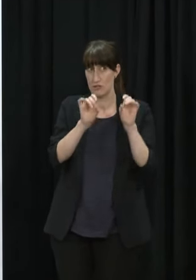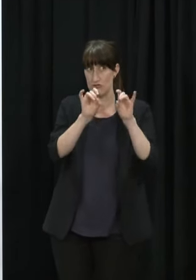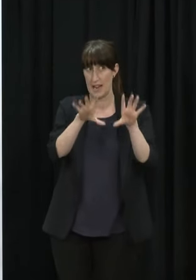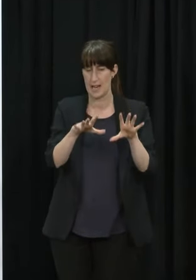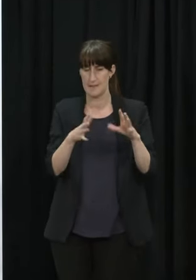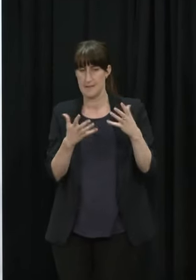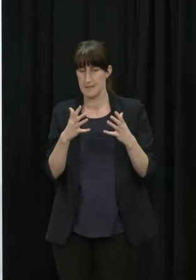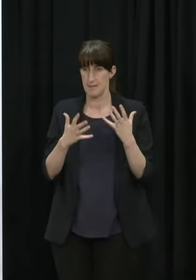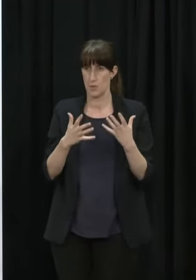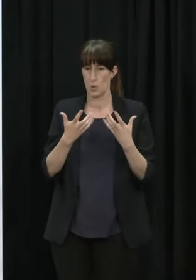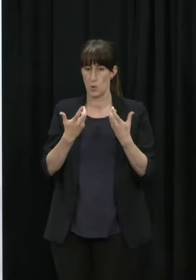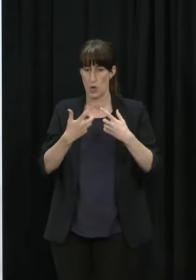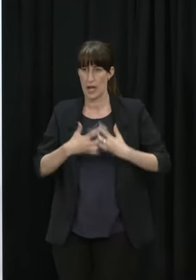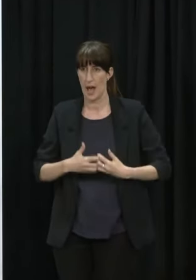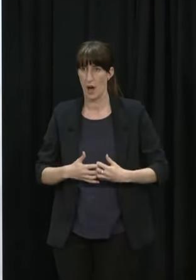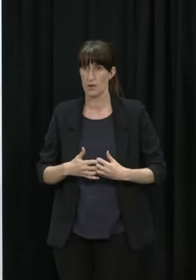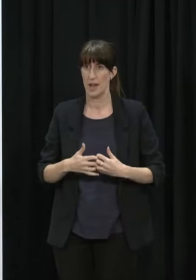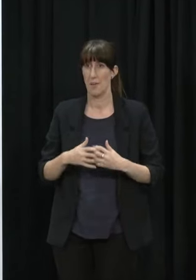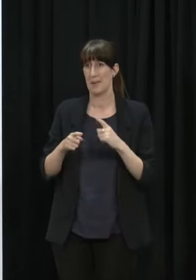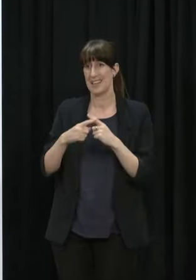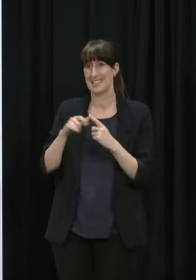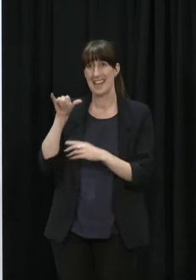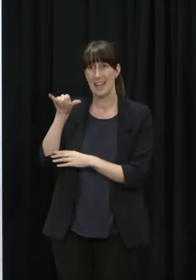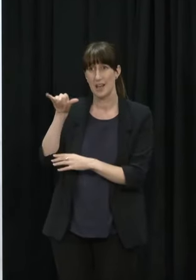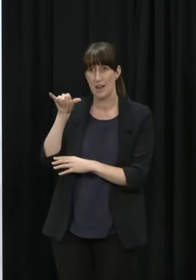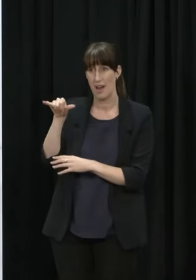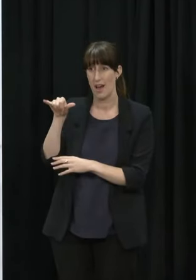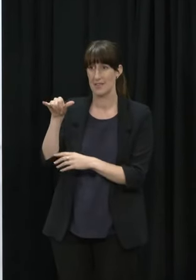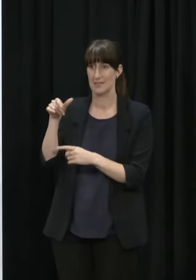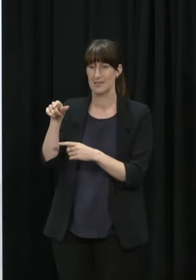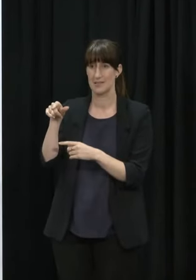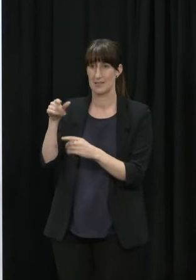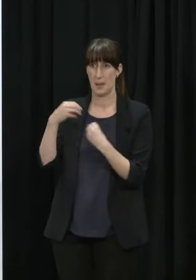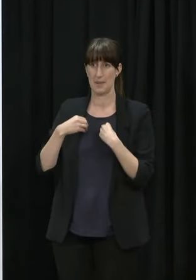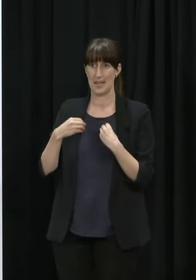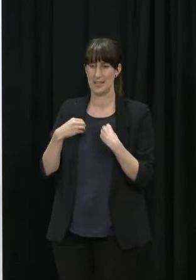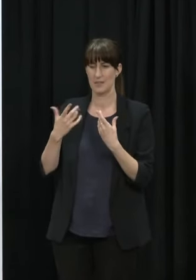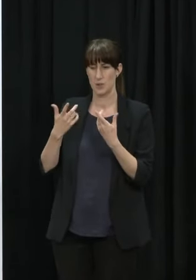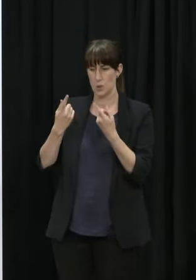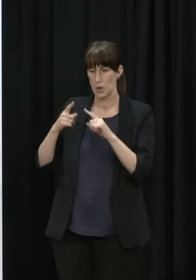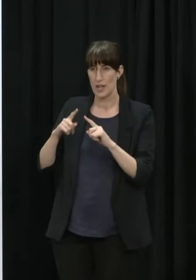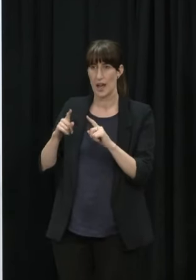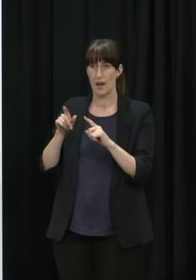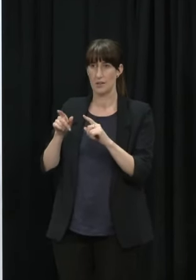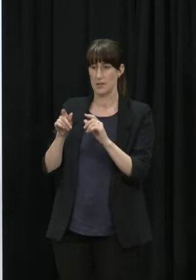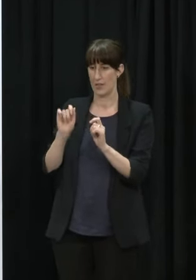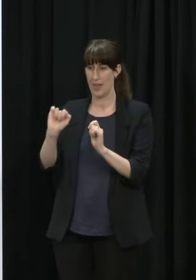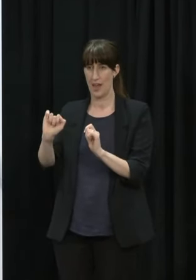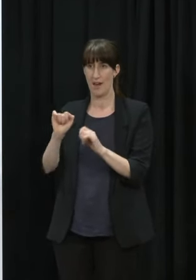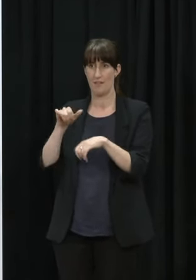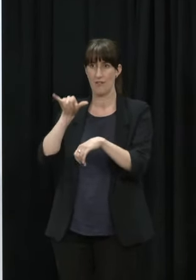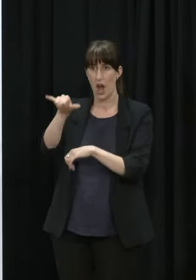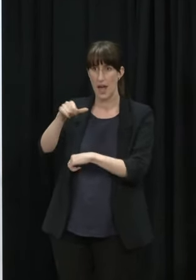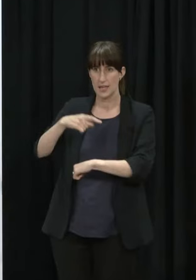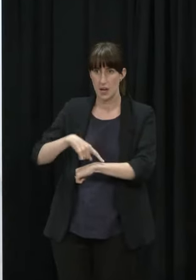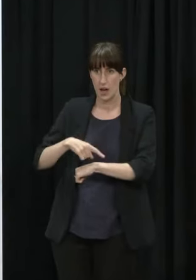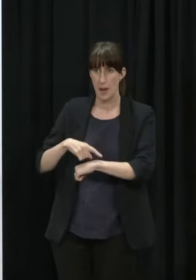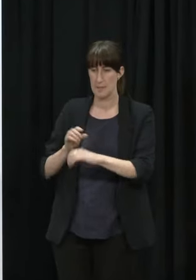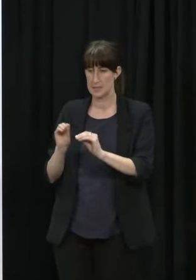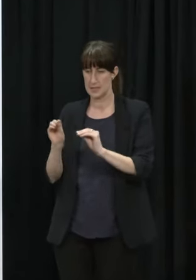take a little while for the airlines to reconfigure what they're doing around flights so I'll be working with MIQ to make sure that we're not releasing